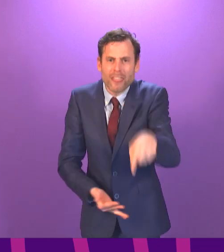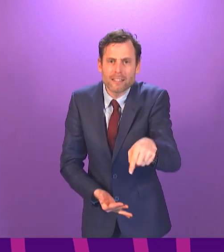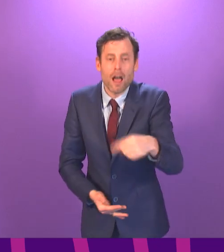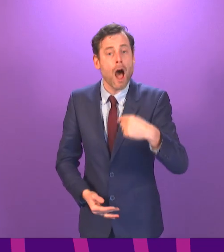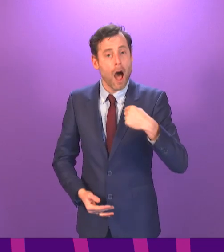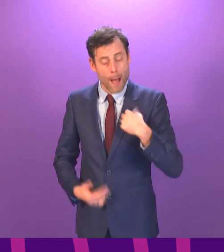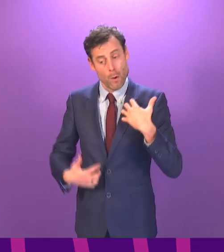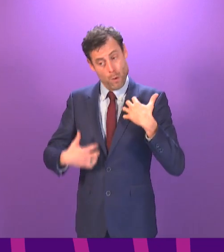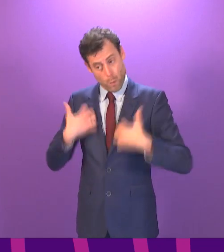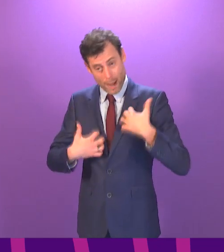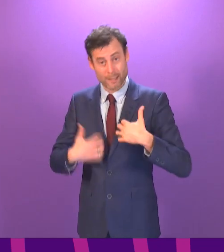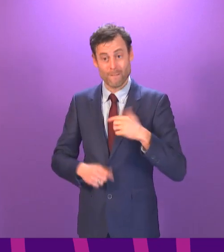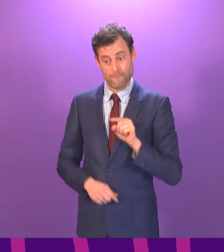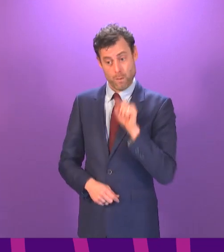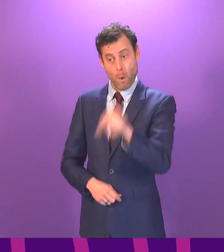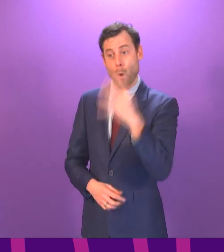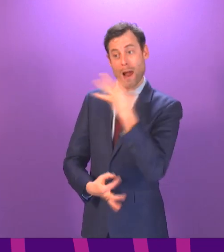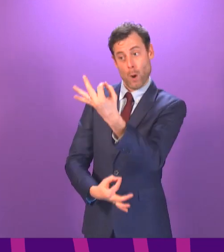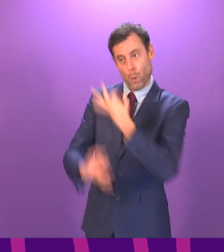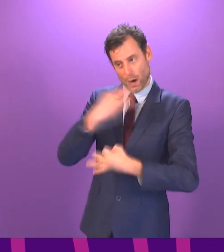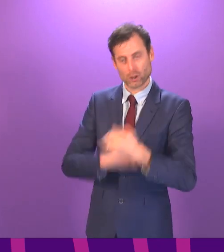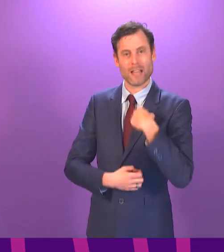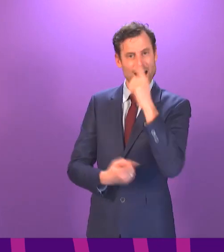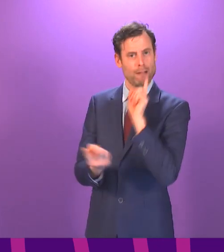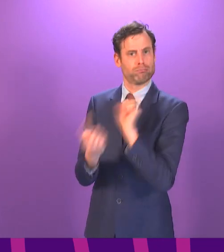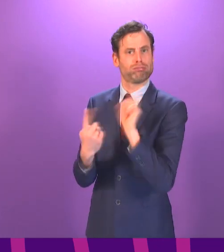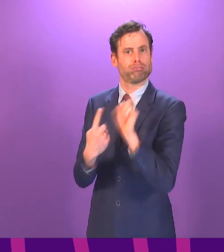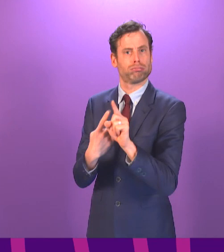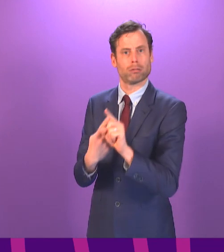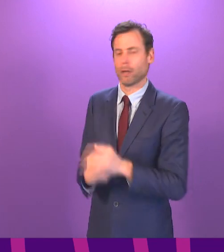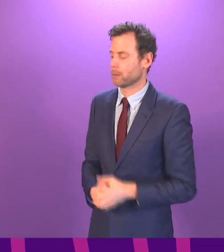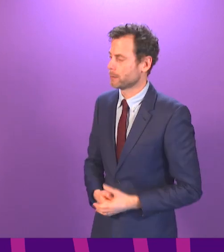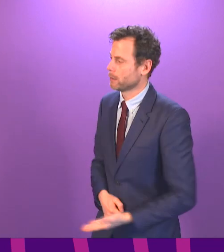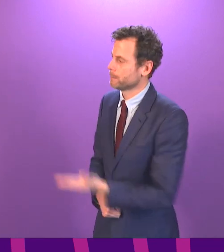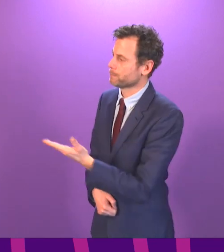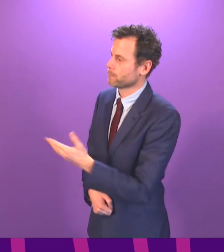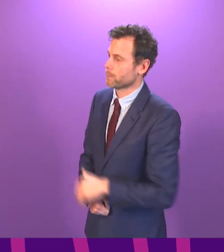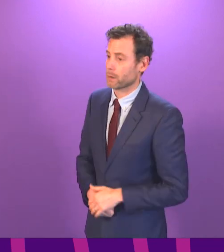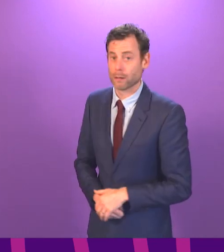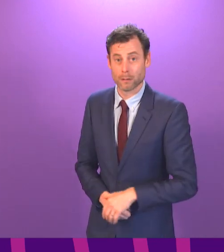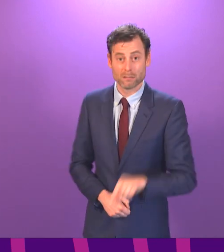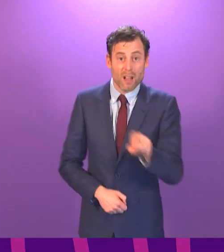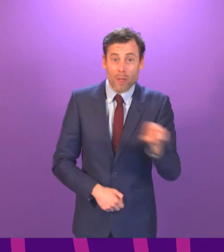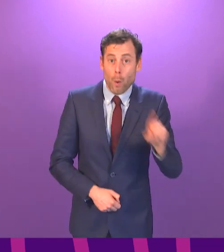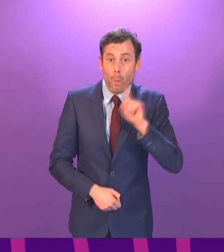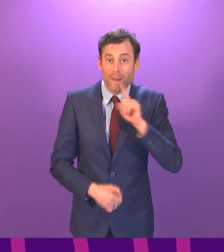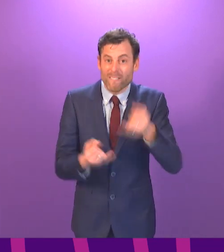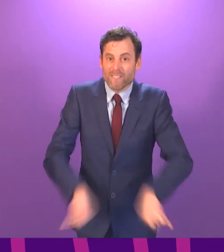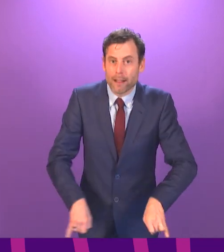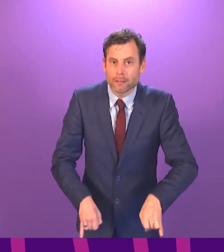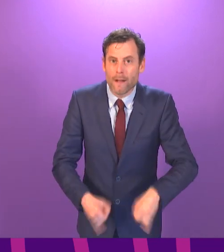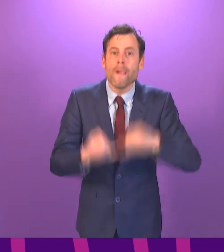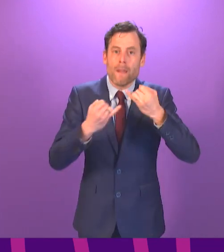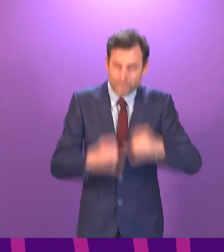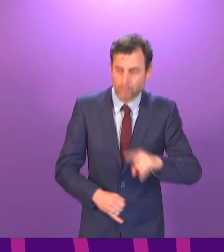have the opportunity to do it. Ruth Davison. Ruth Davison. Ruth women were failed. They were failed by the